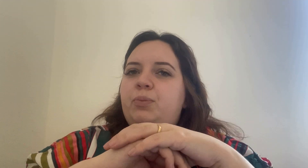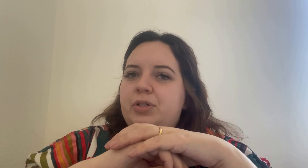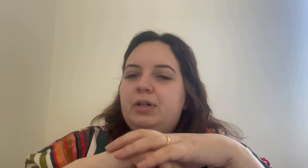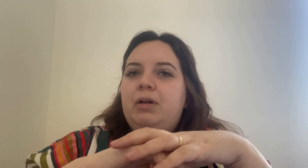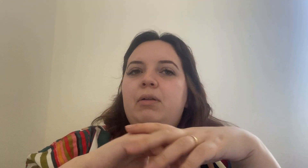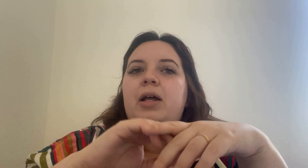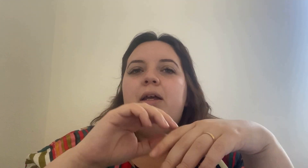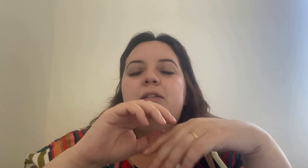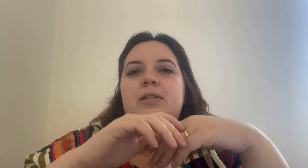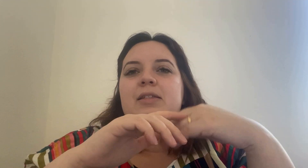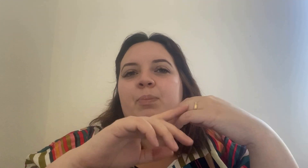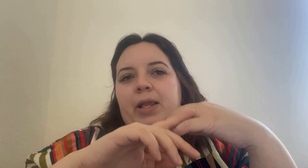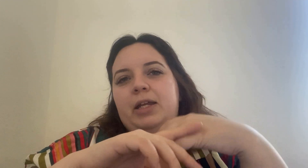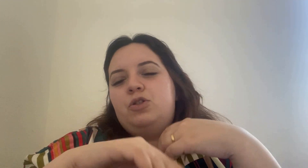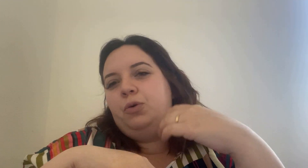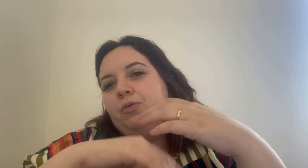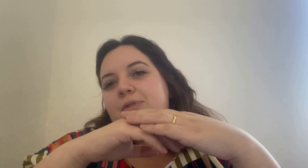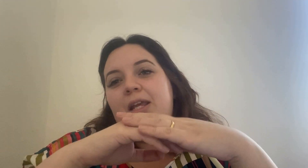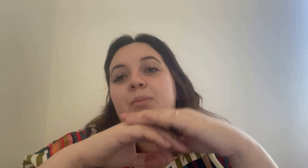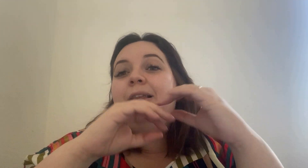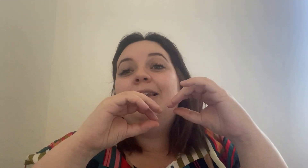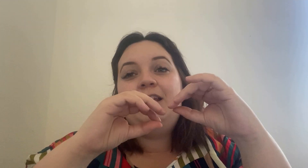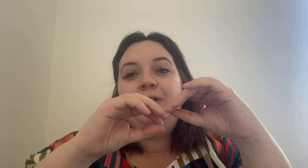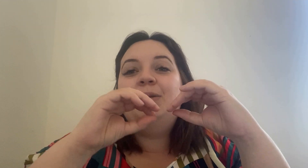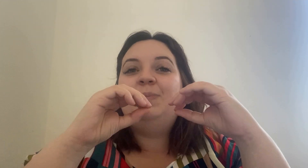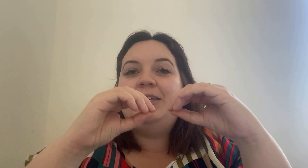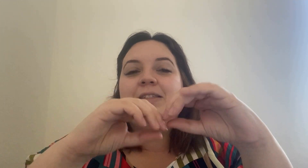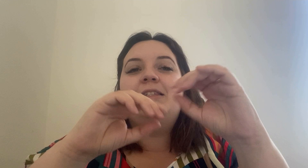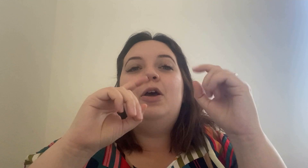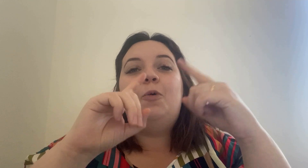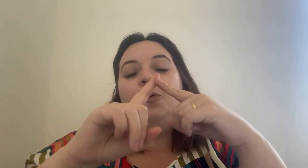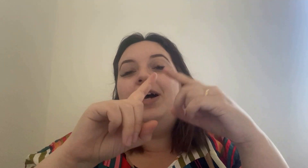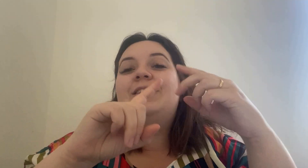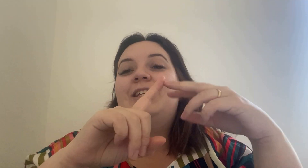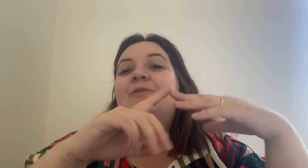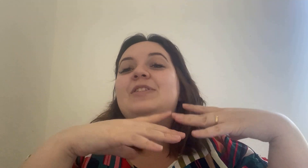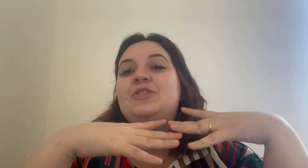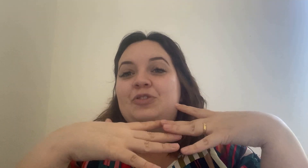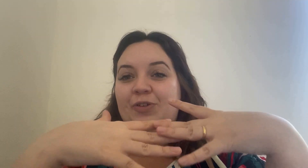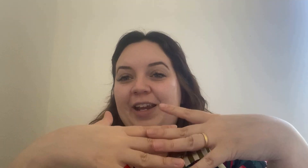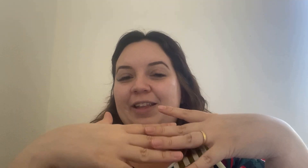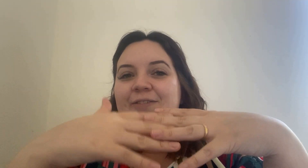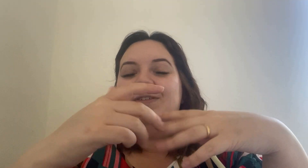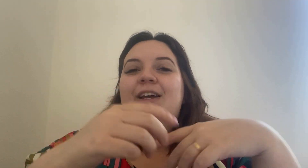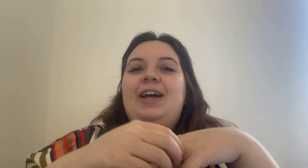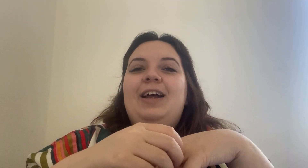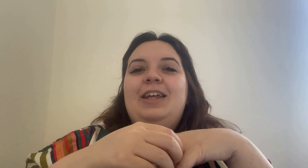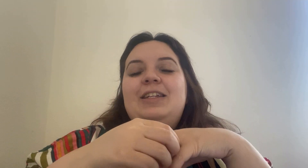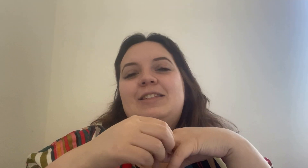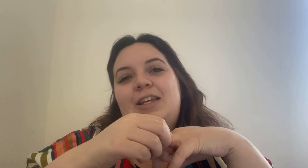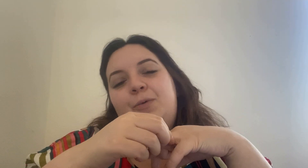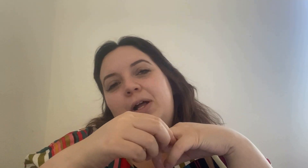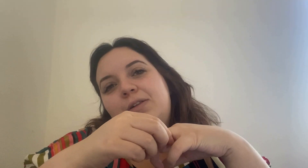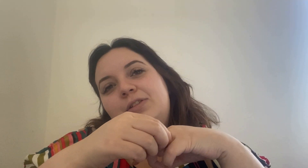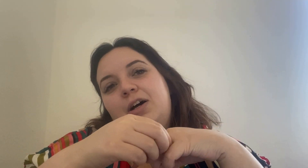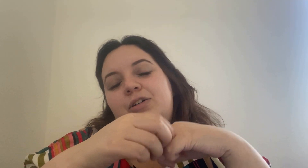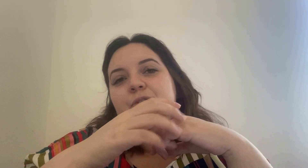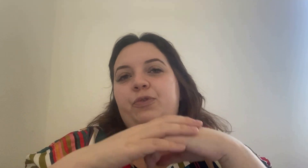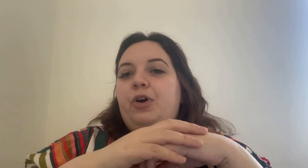brazil this is a plant whose name literally means what gives strength and is well known for